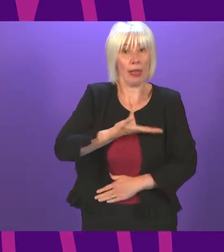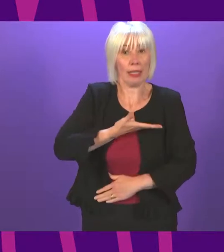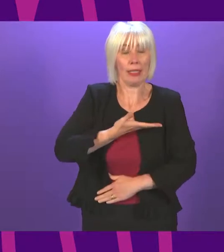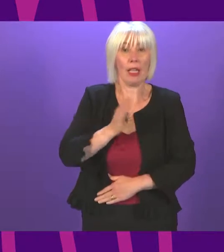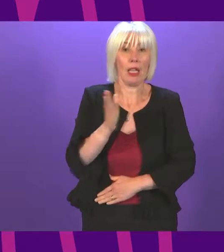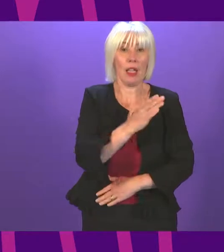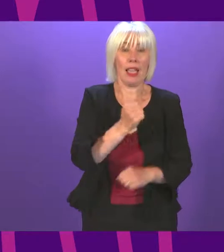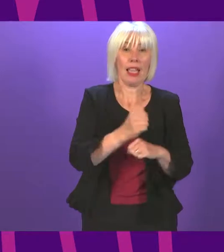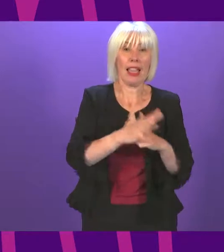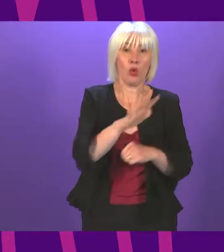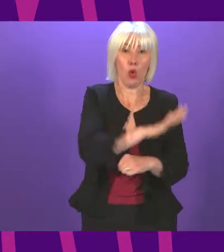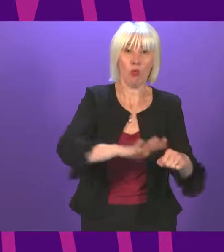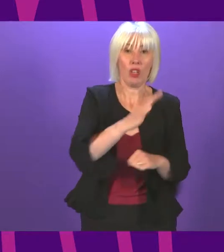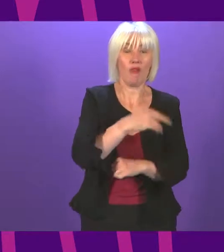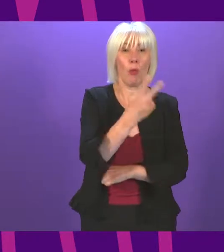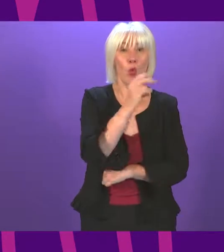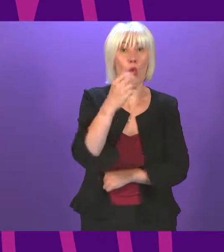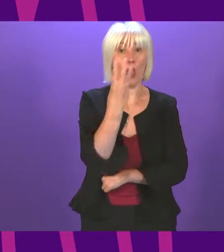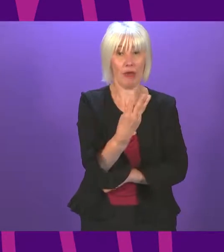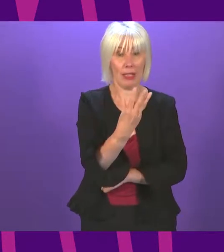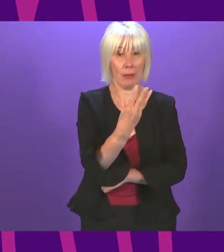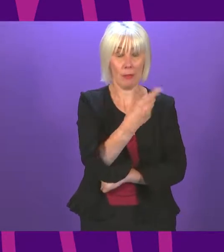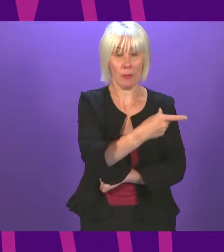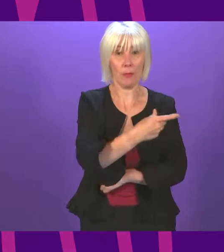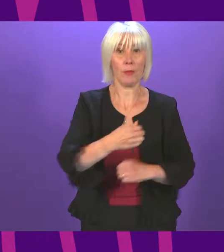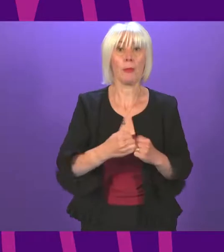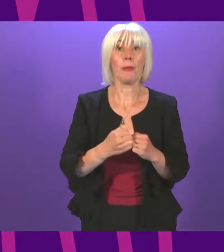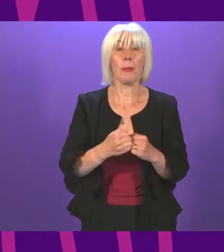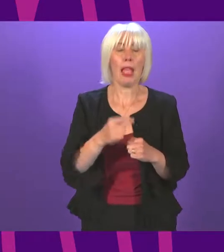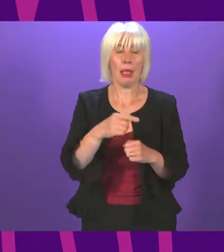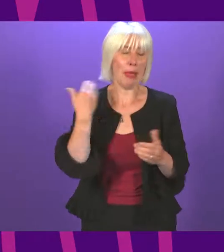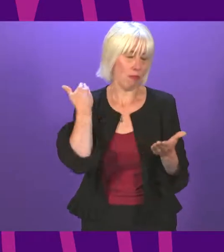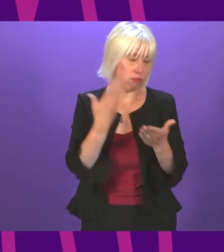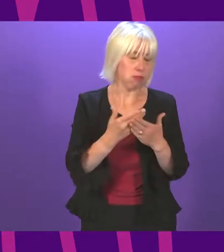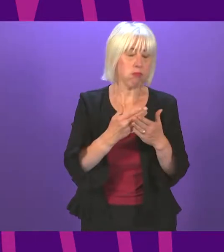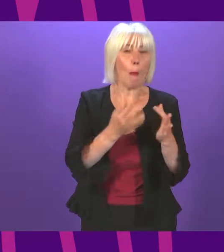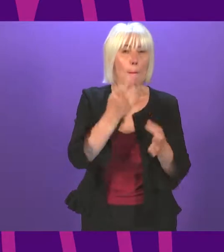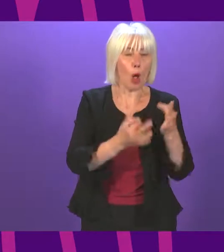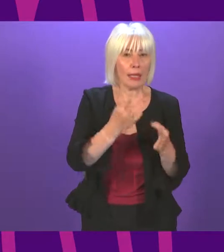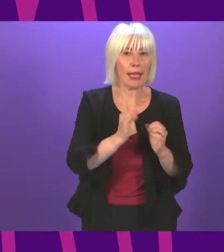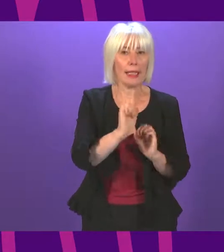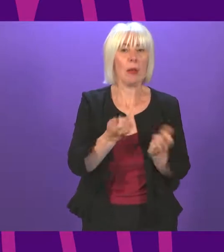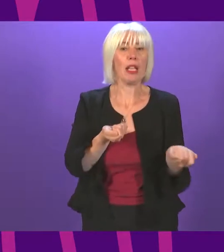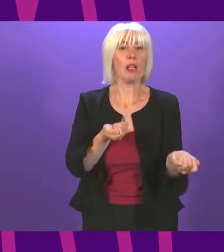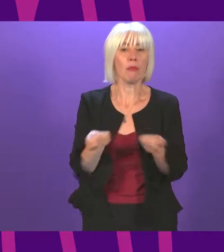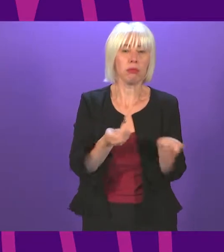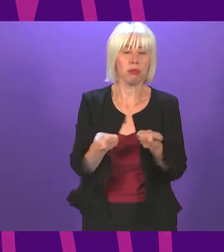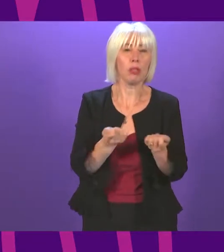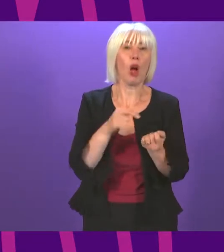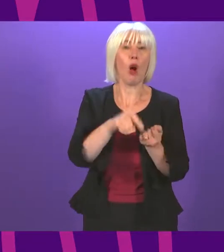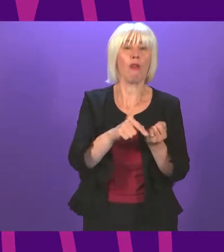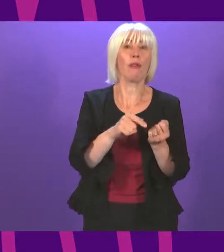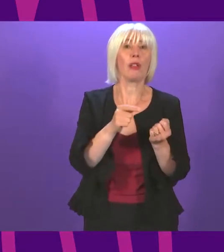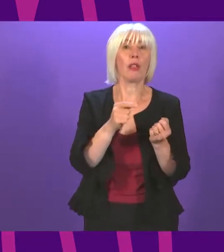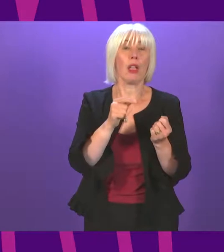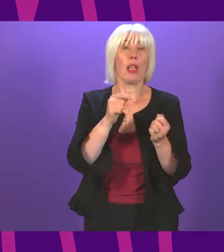region since 2003. During his time in politics, Patrick has served as the Convener of the Transport, Infrastructure and Climate